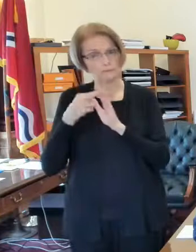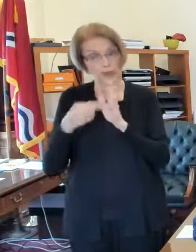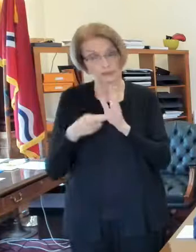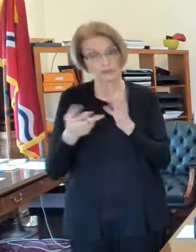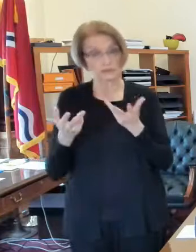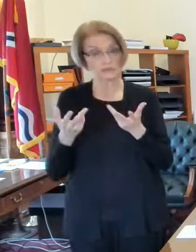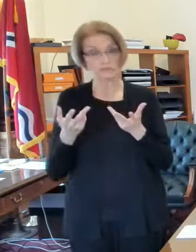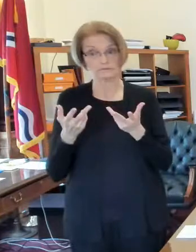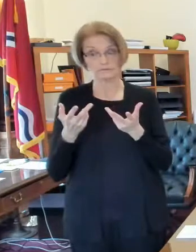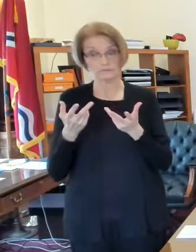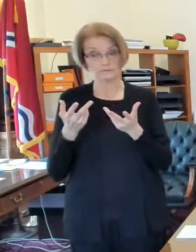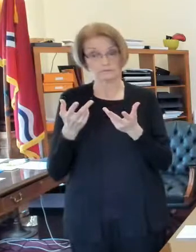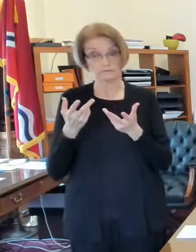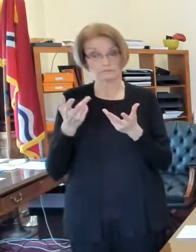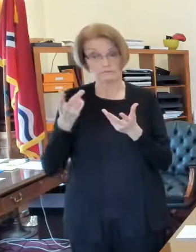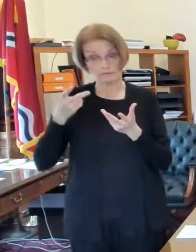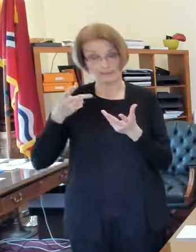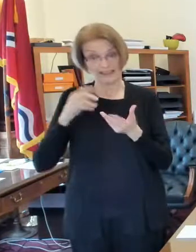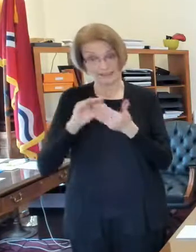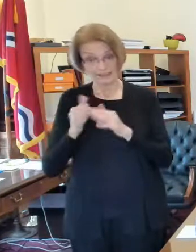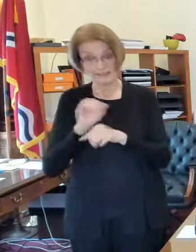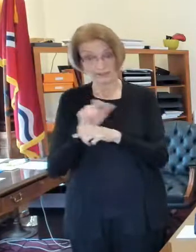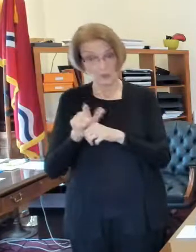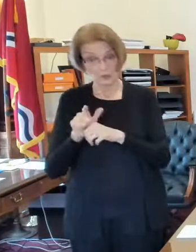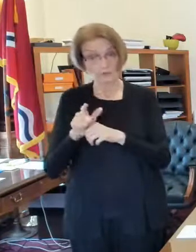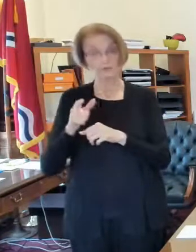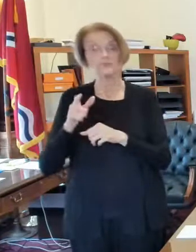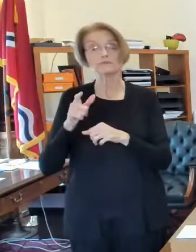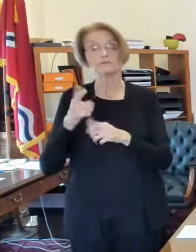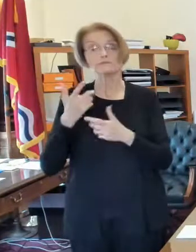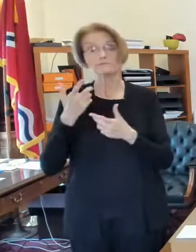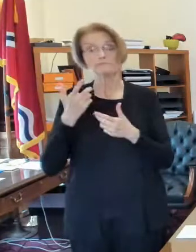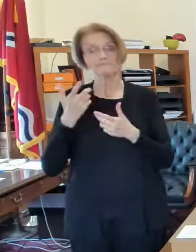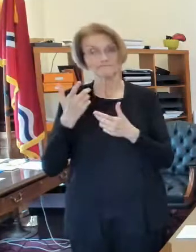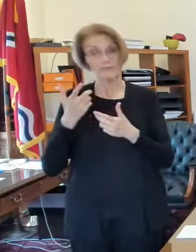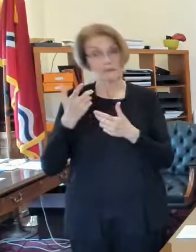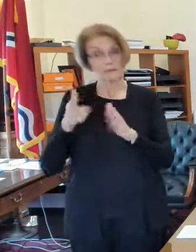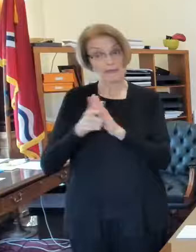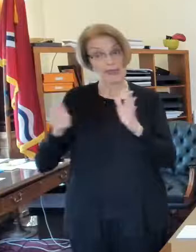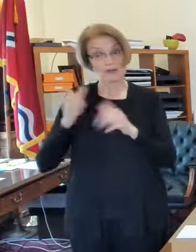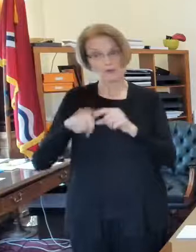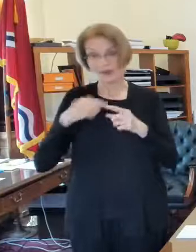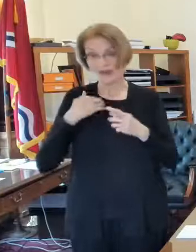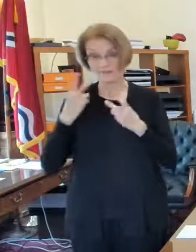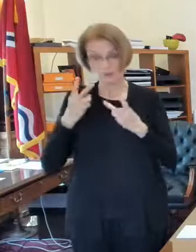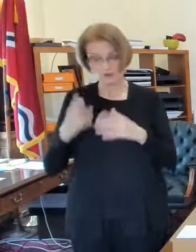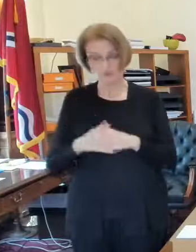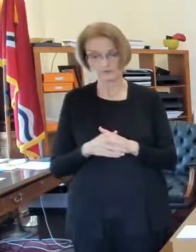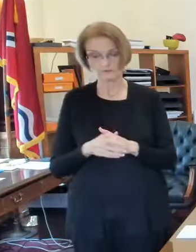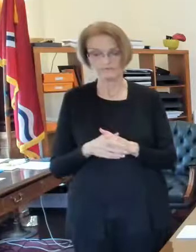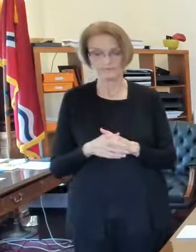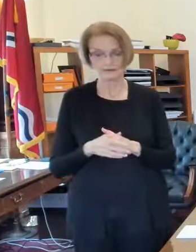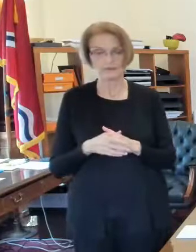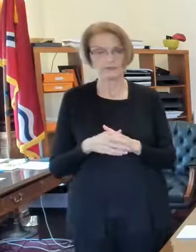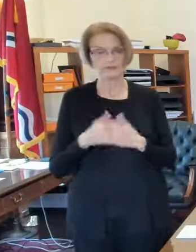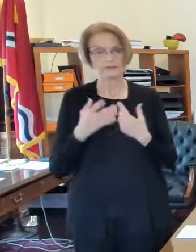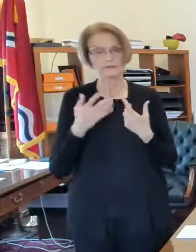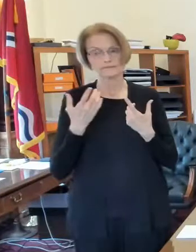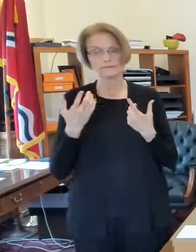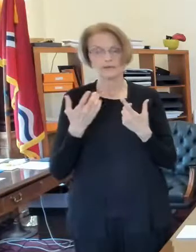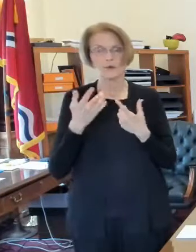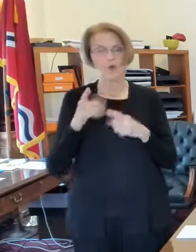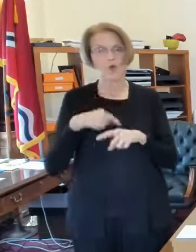facilities currently banning visitors in the city yeah so typically during influenza season um long-term care facilities will